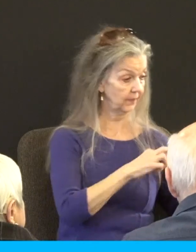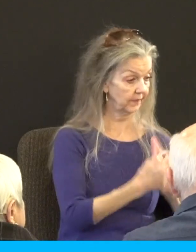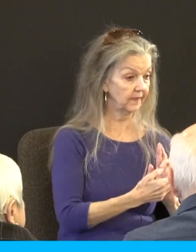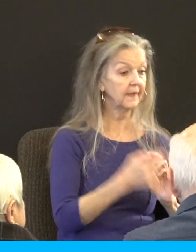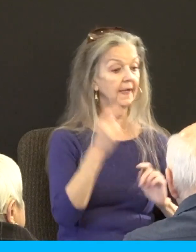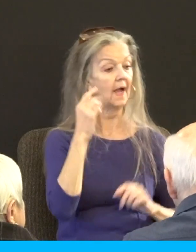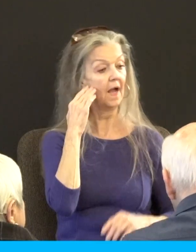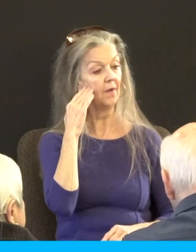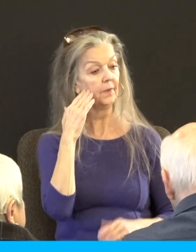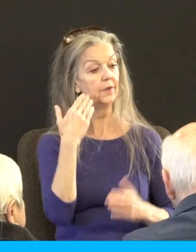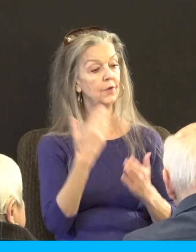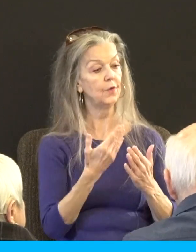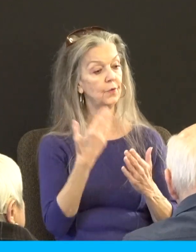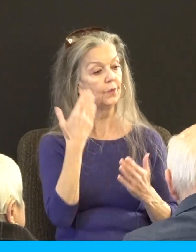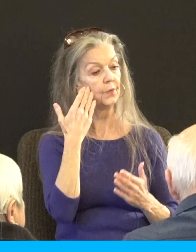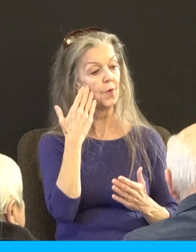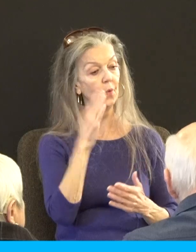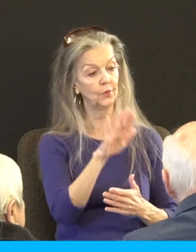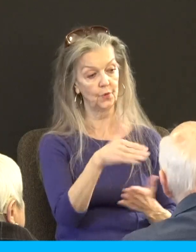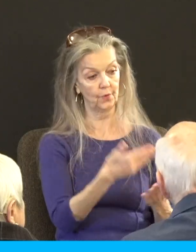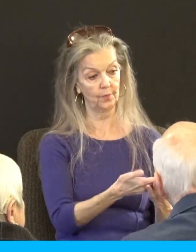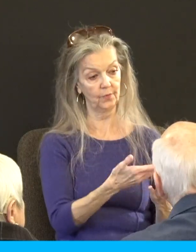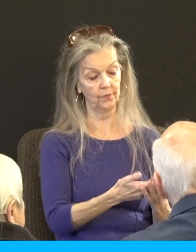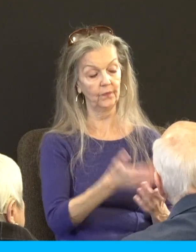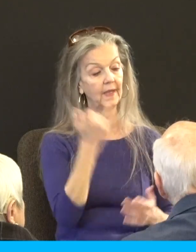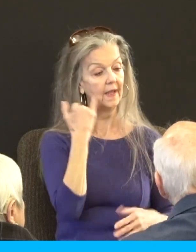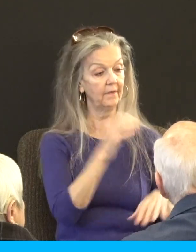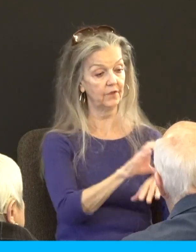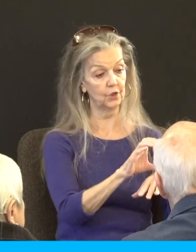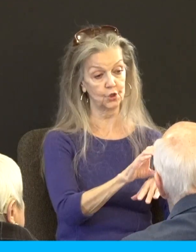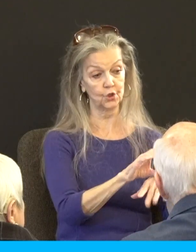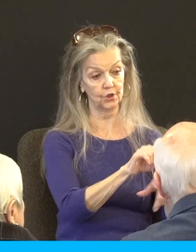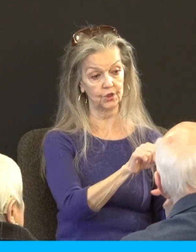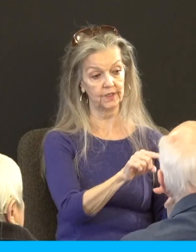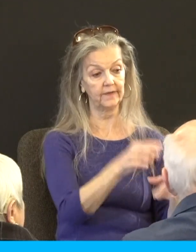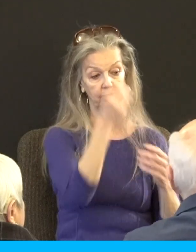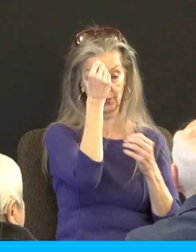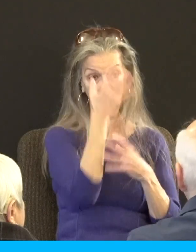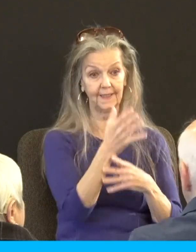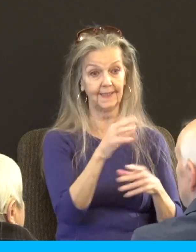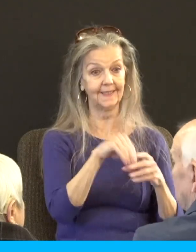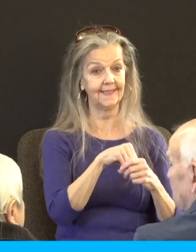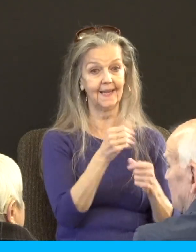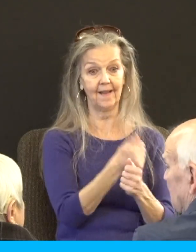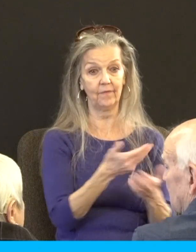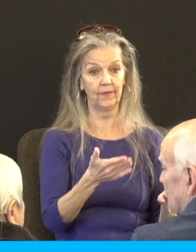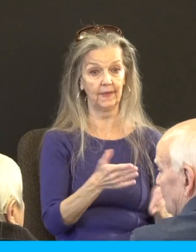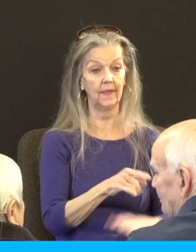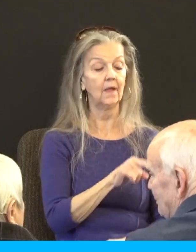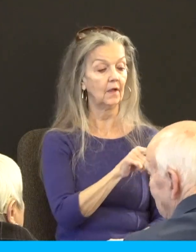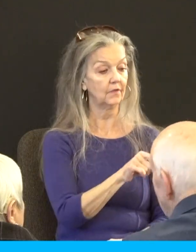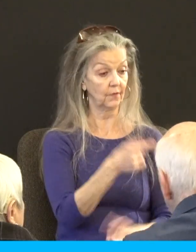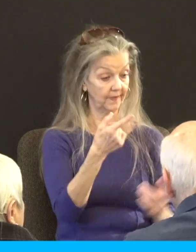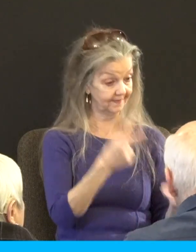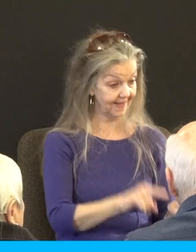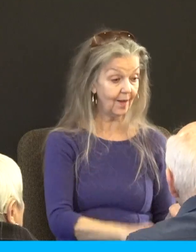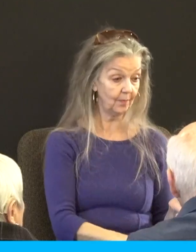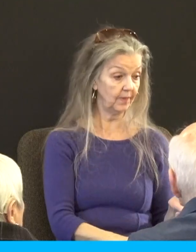whether ye the church at Corinth be obedient in all things so having had this happened to whom you forgive